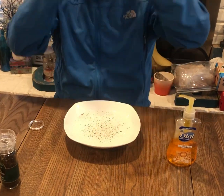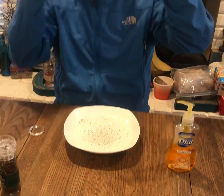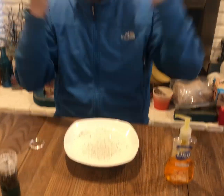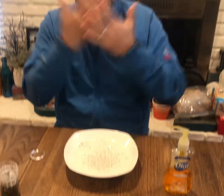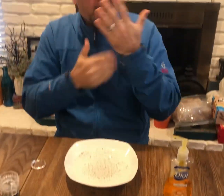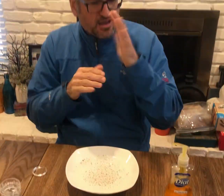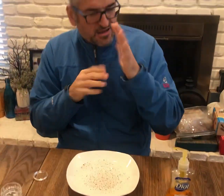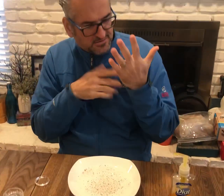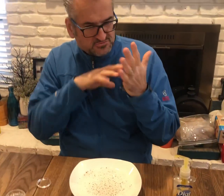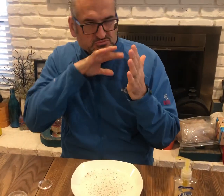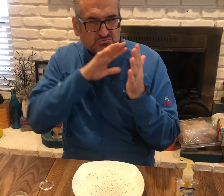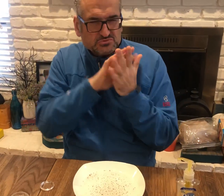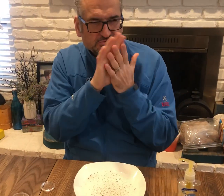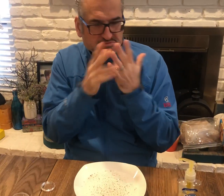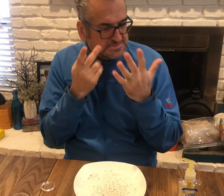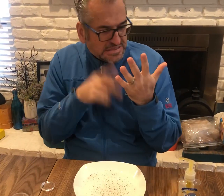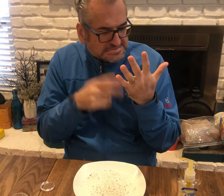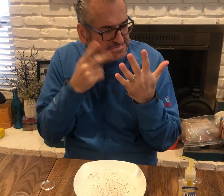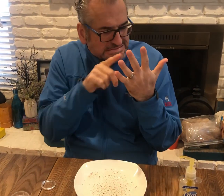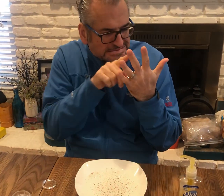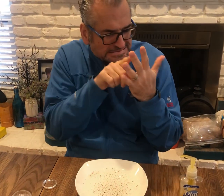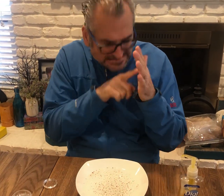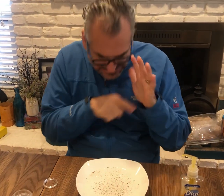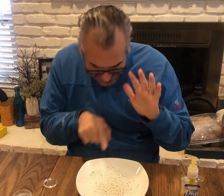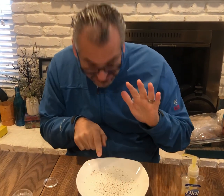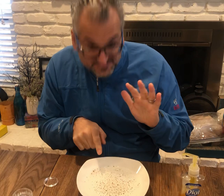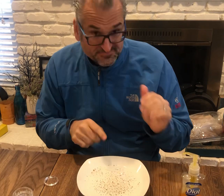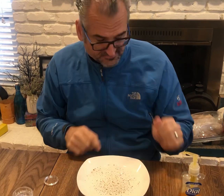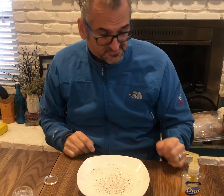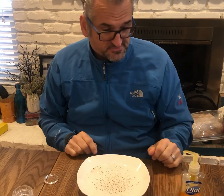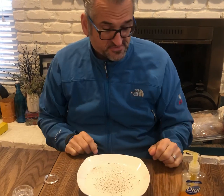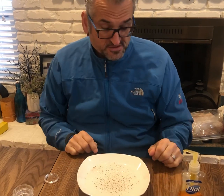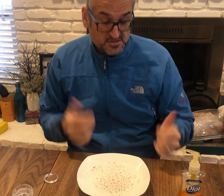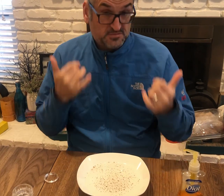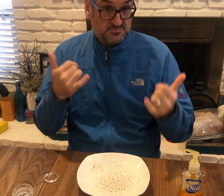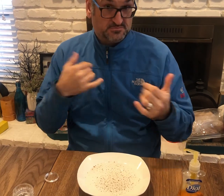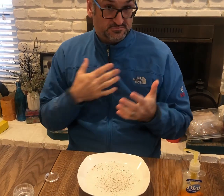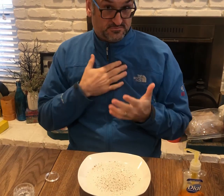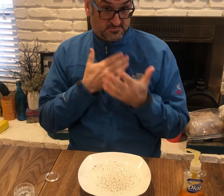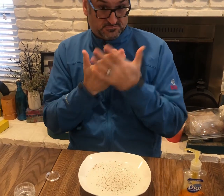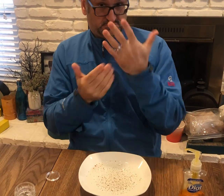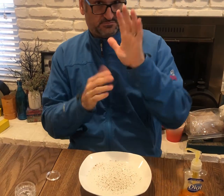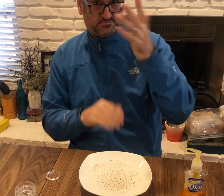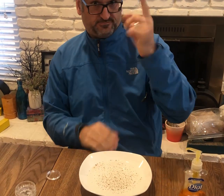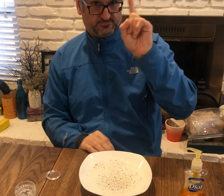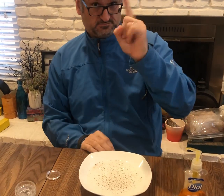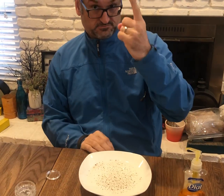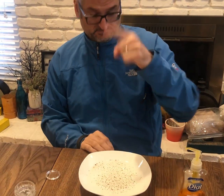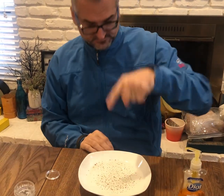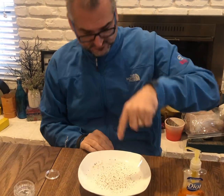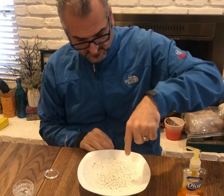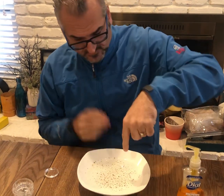Mmm It is what it is Mmm Mmm